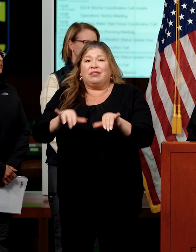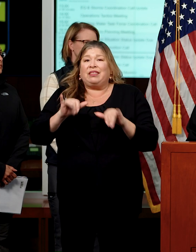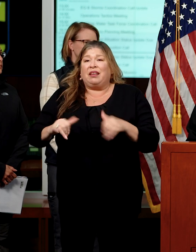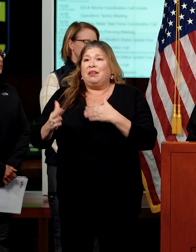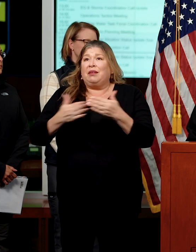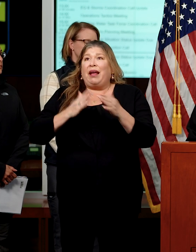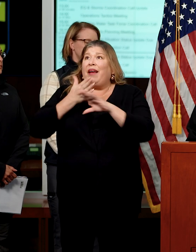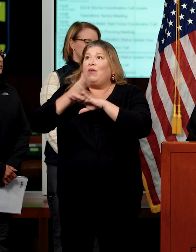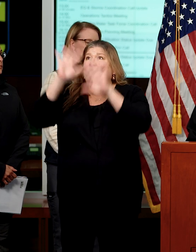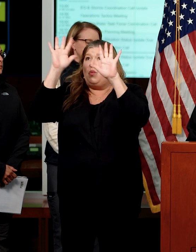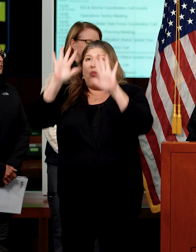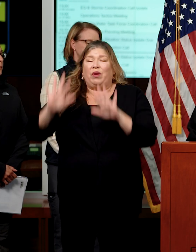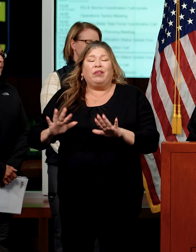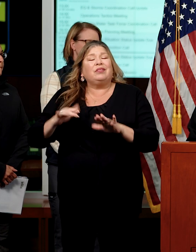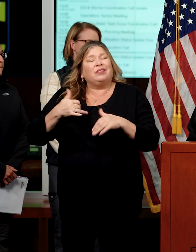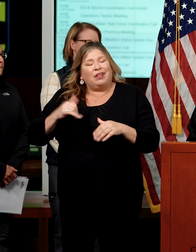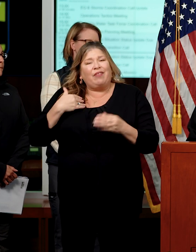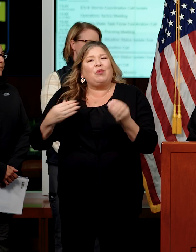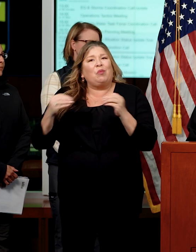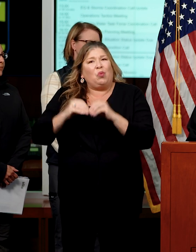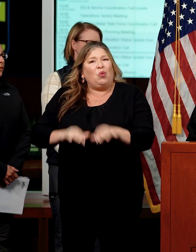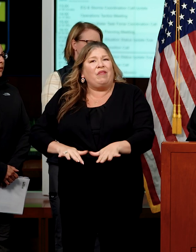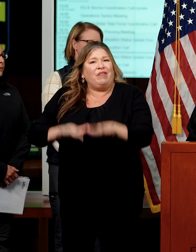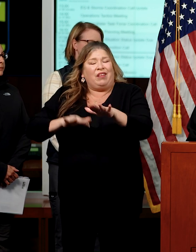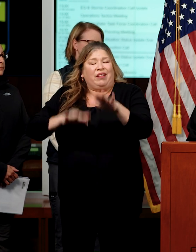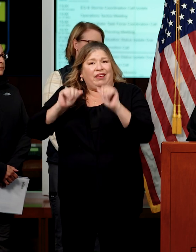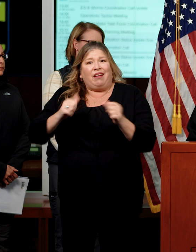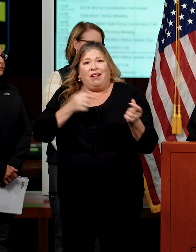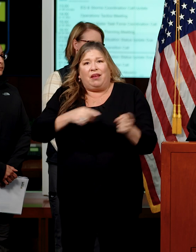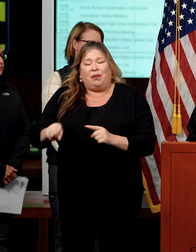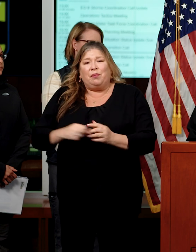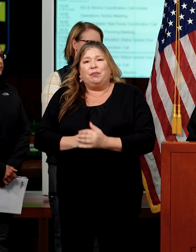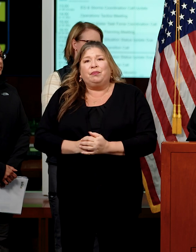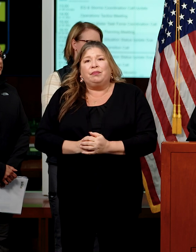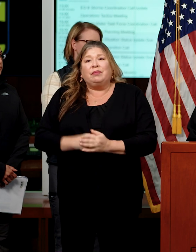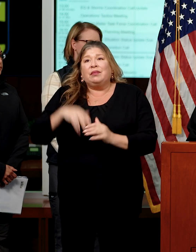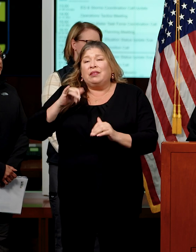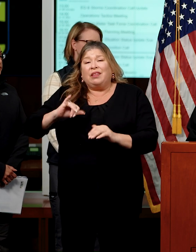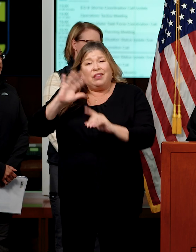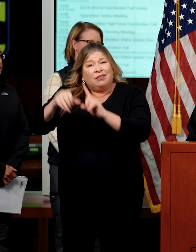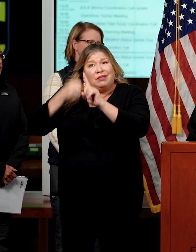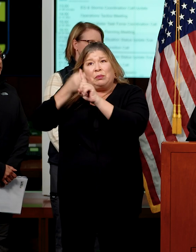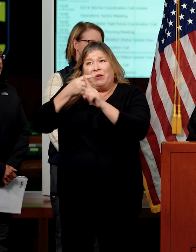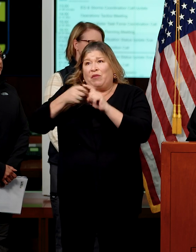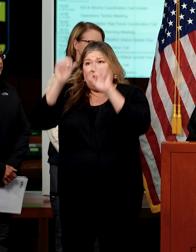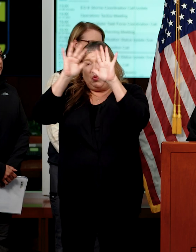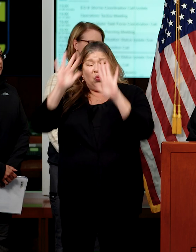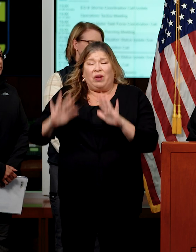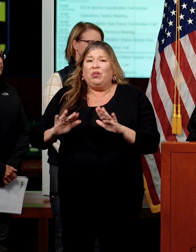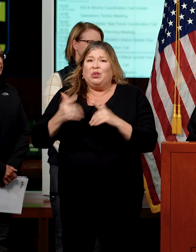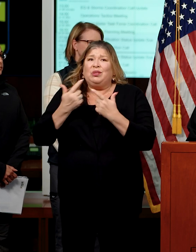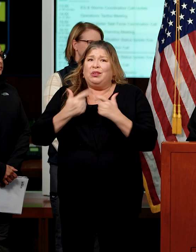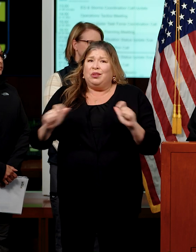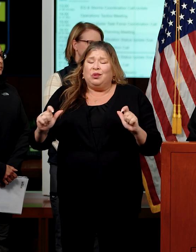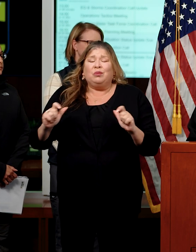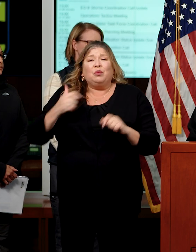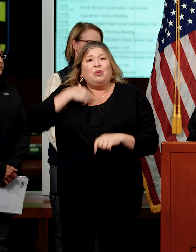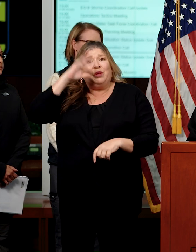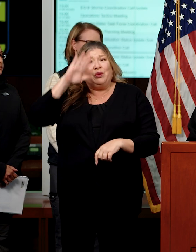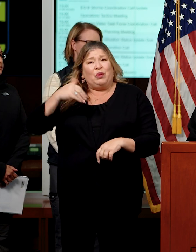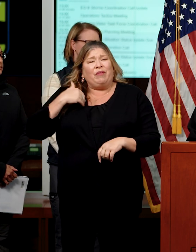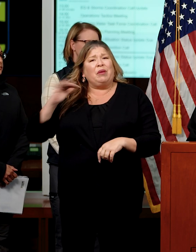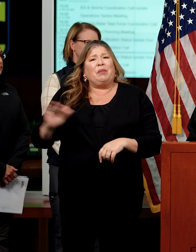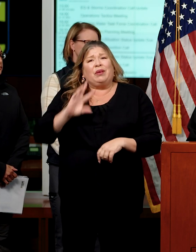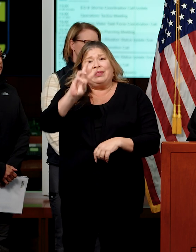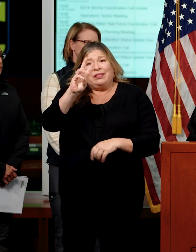storms have passed. The impacts of these storms have been significant. As of this morning, there are about